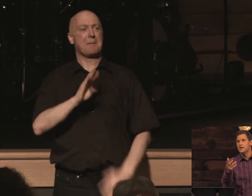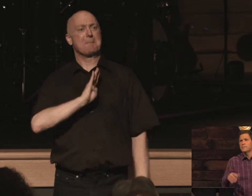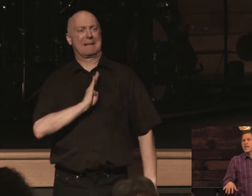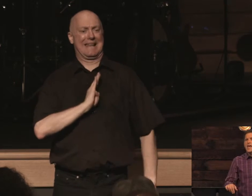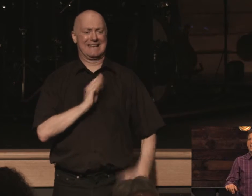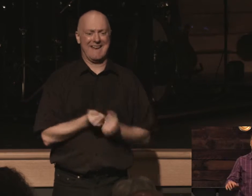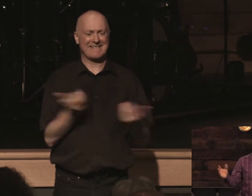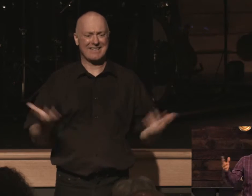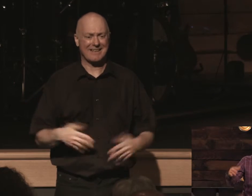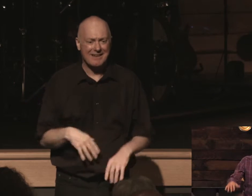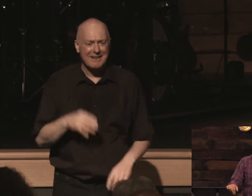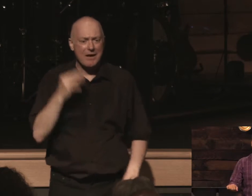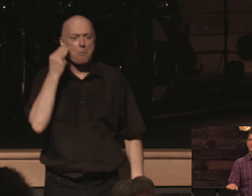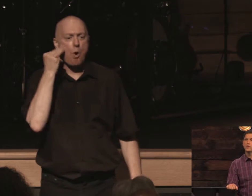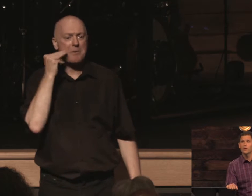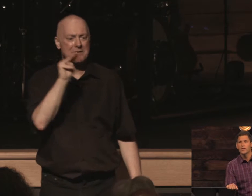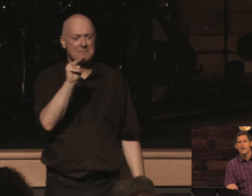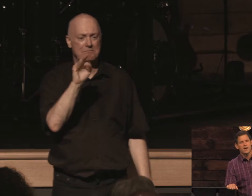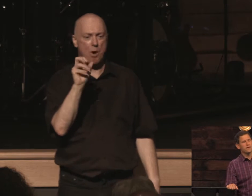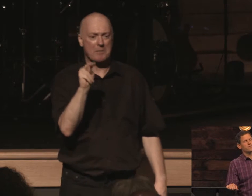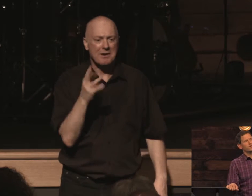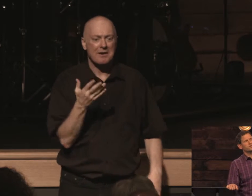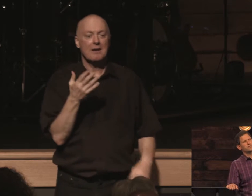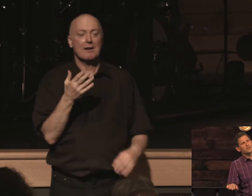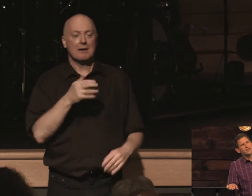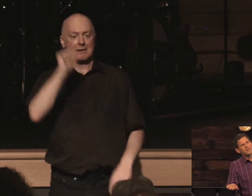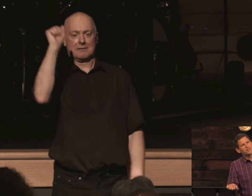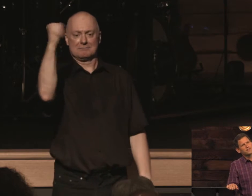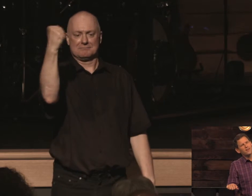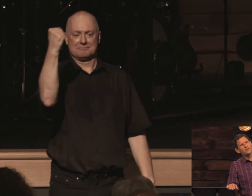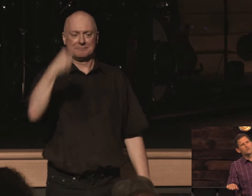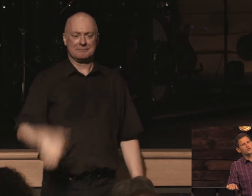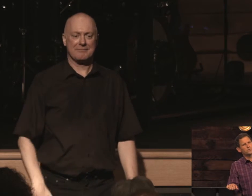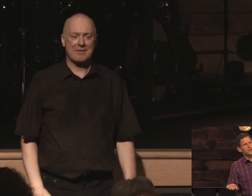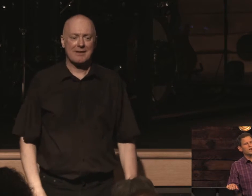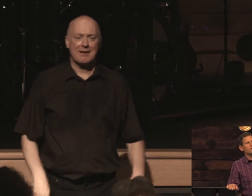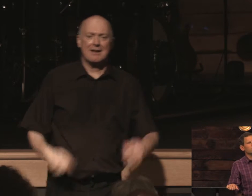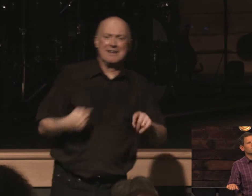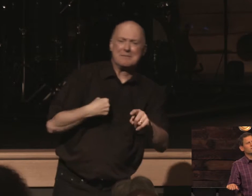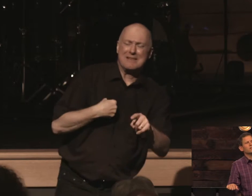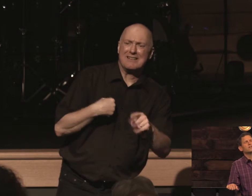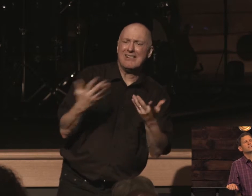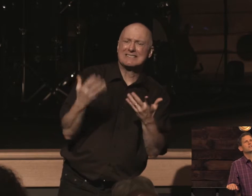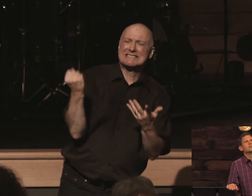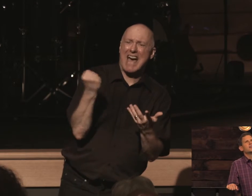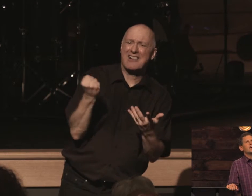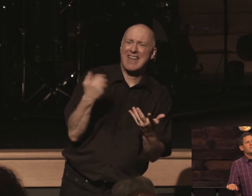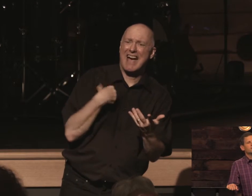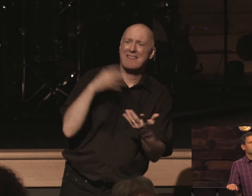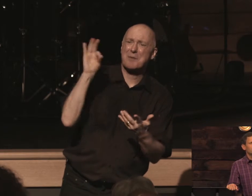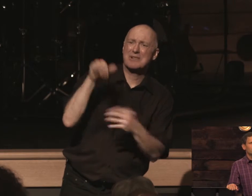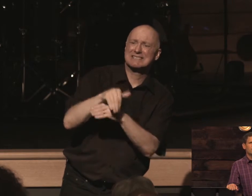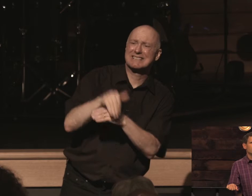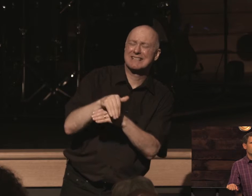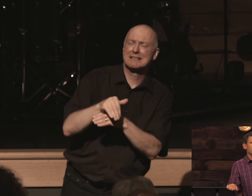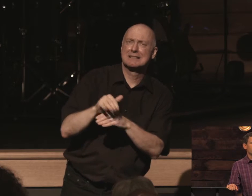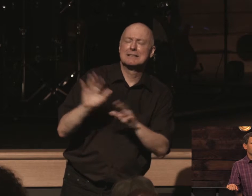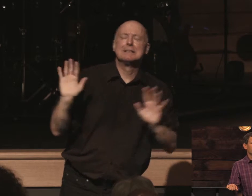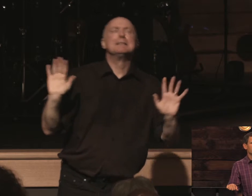and i see them walk up to the door and my first it was like saturday night service was getting close and i was like oh and i was like no no no no come on come on